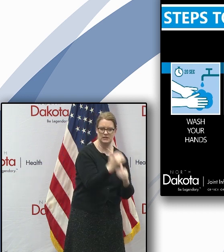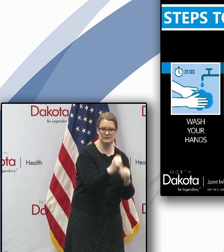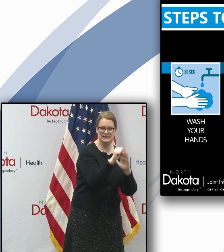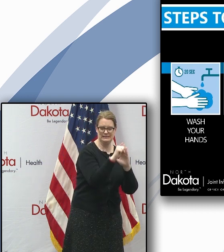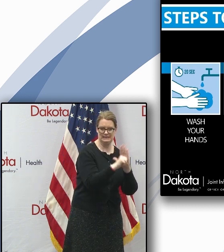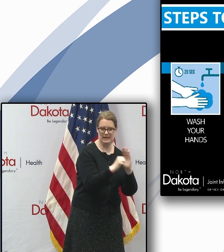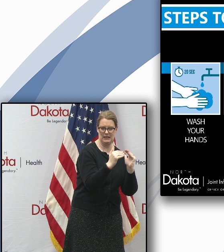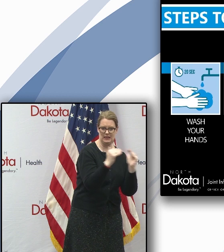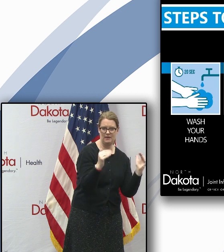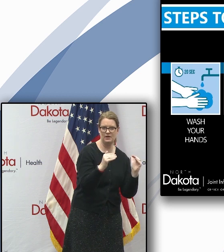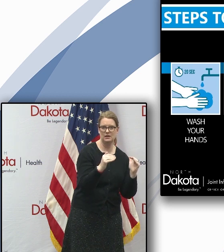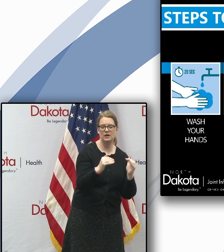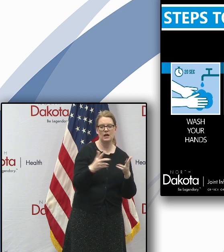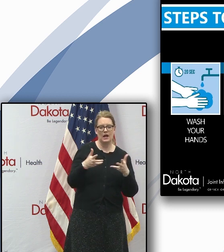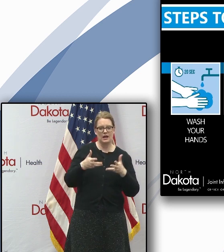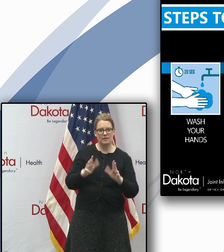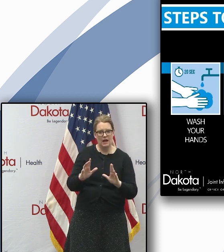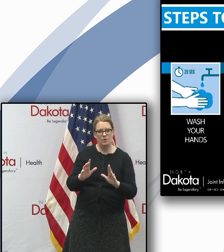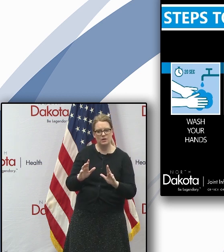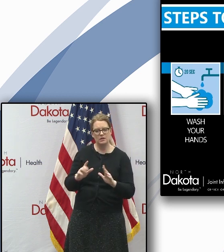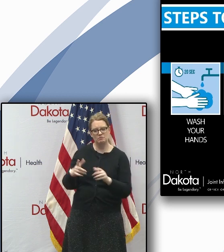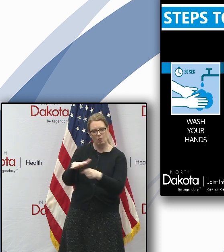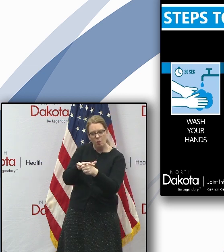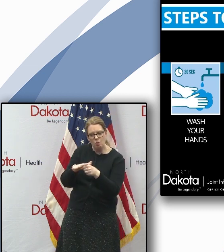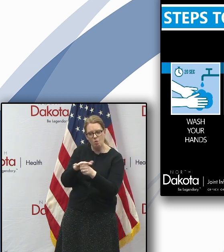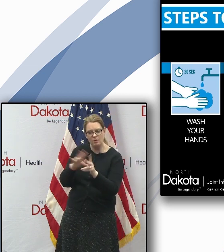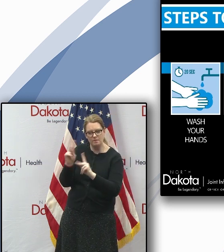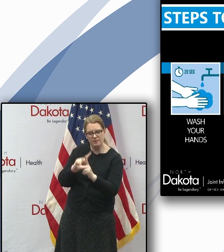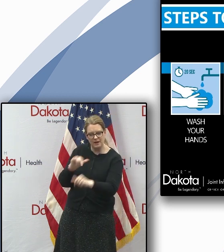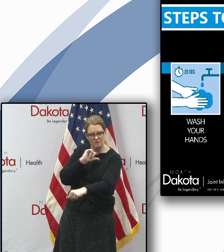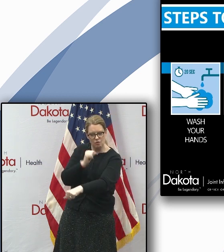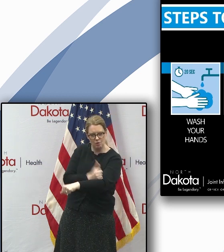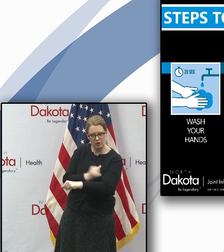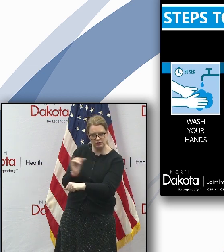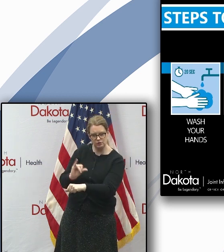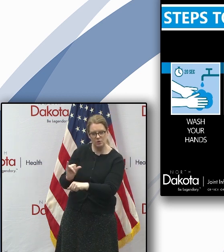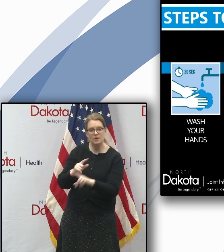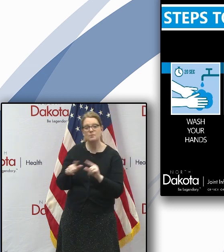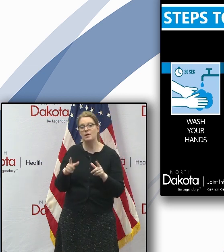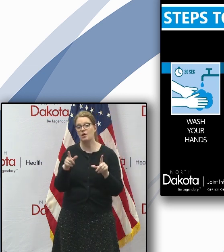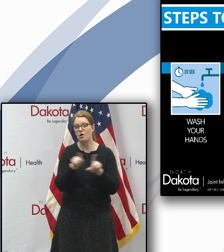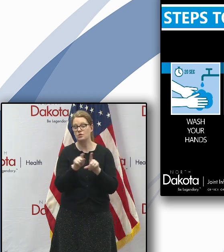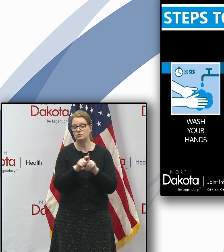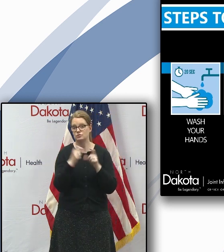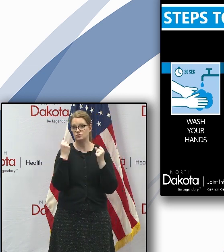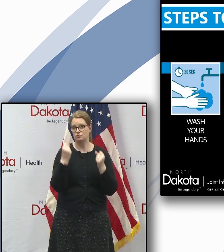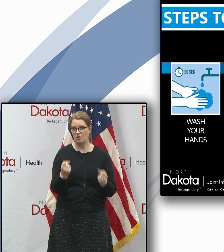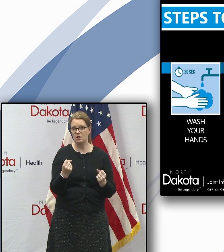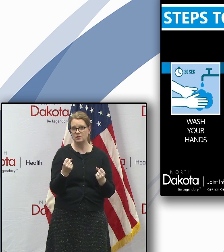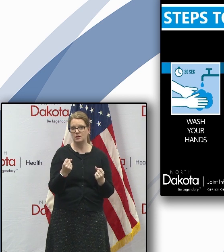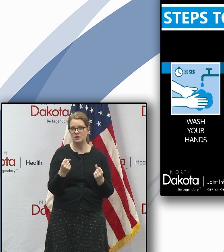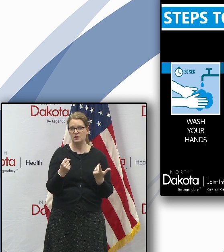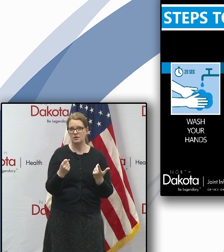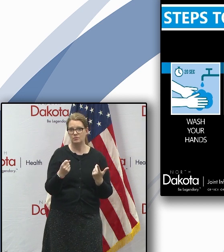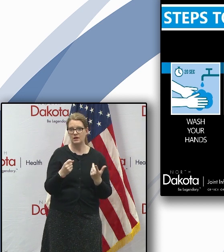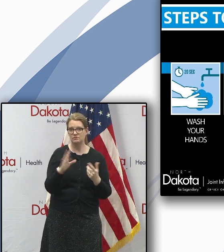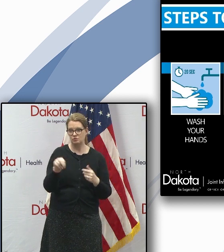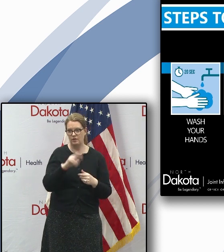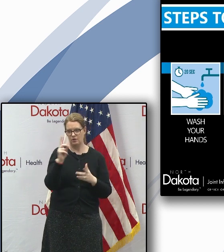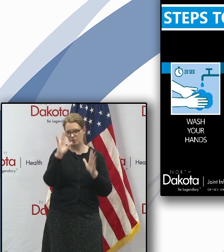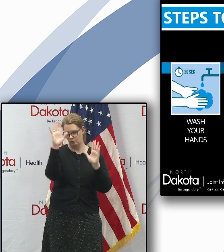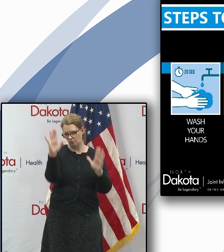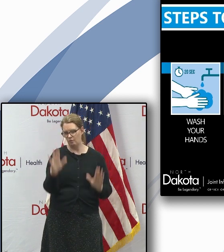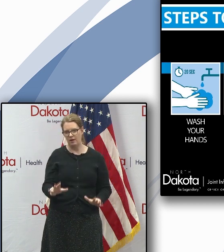state level uh delegating authority to the locals but also you know strongly relying on what's made north dakota great uh forever